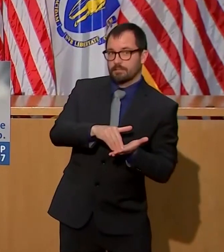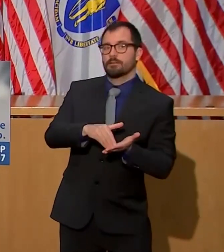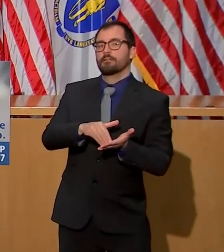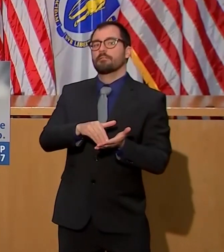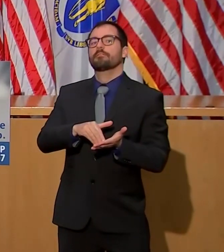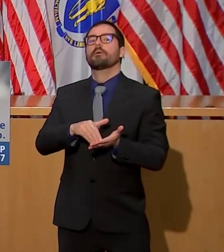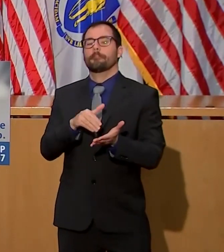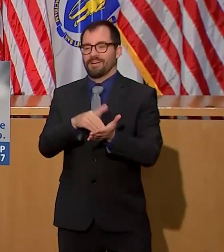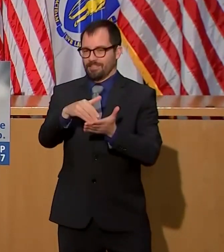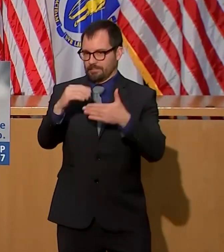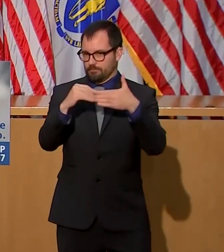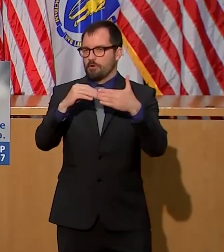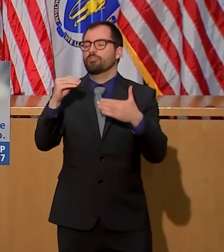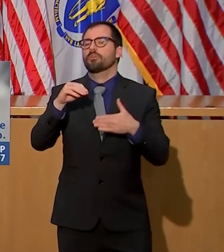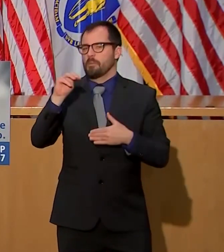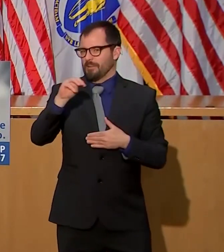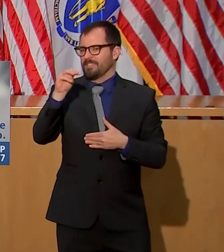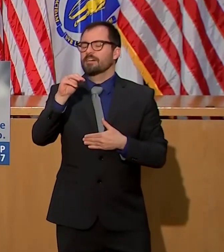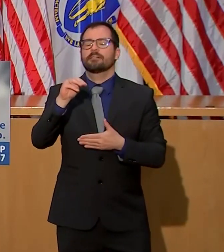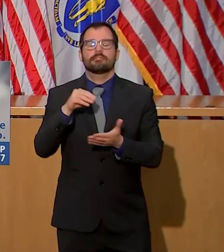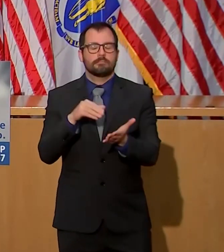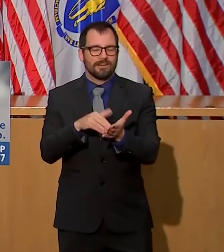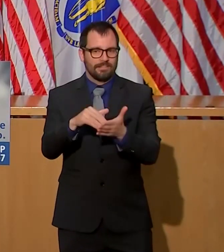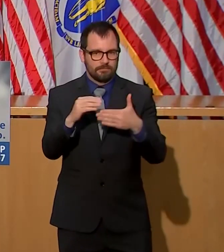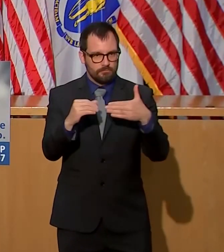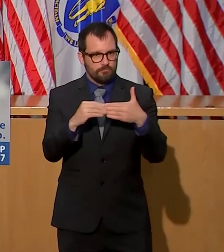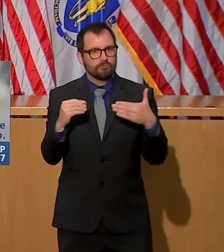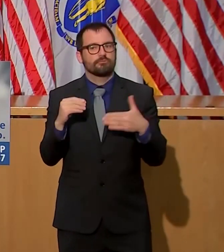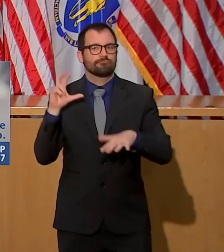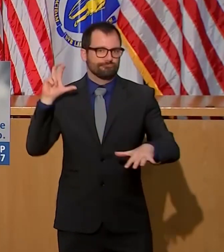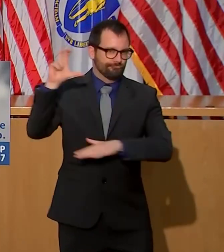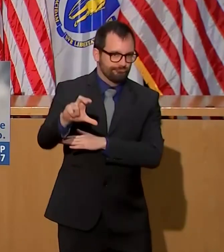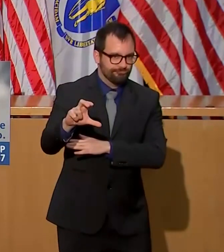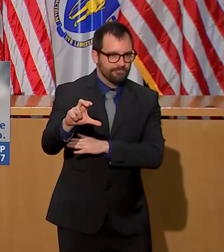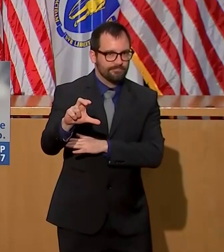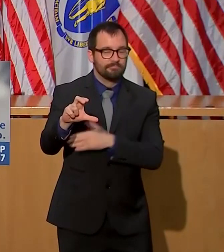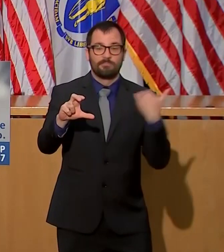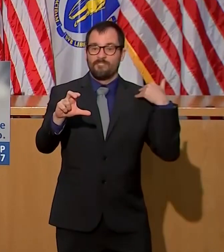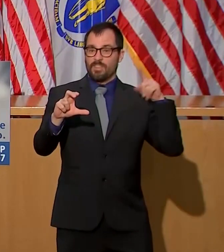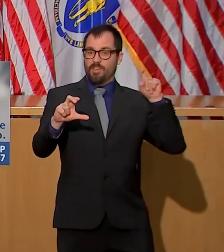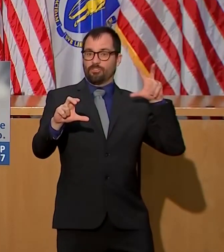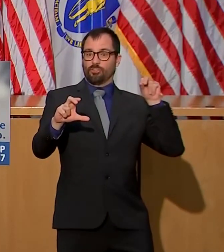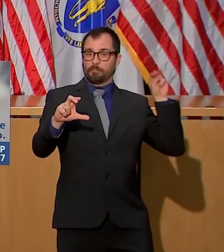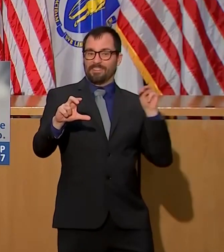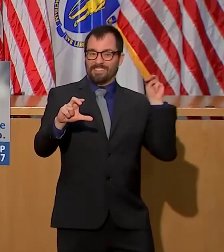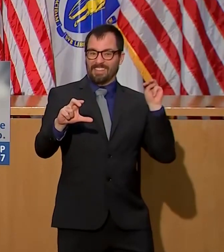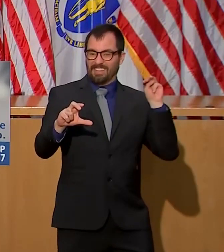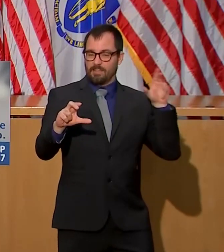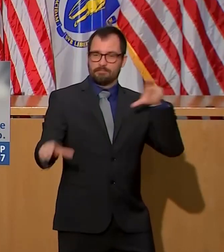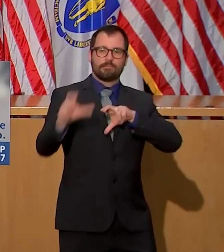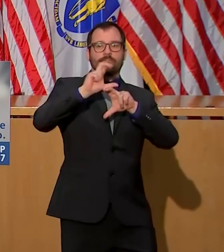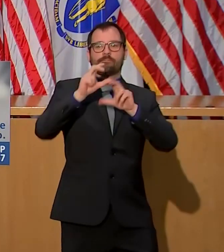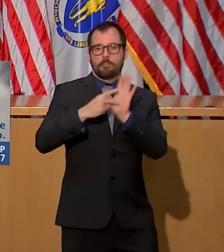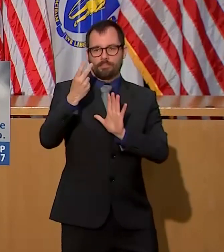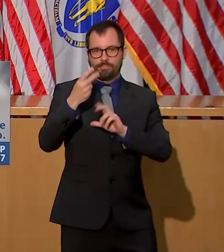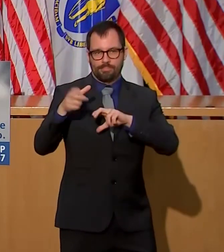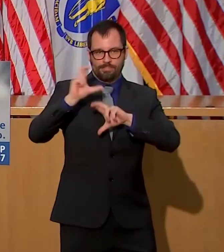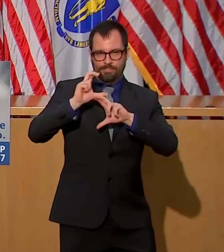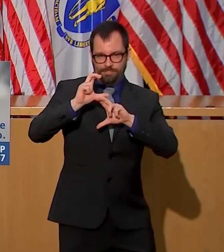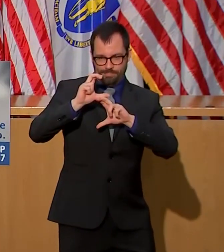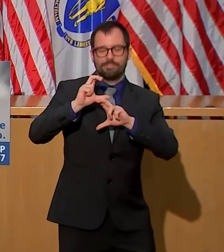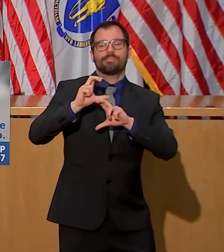which comes on top of the $130 million that we announced on April 15th.